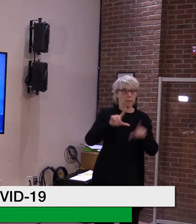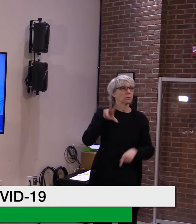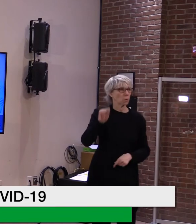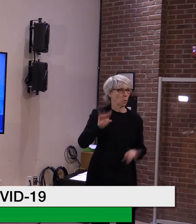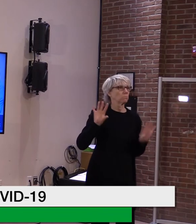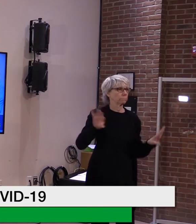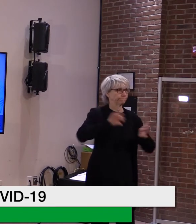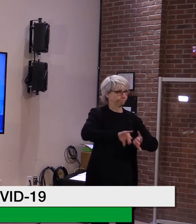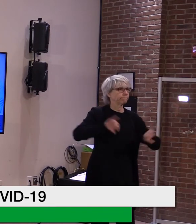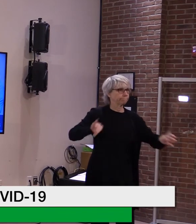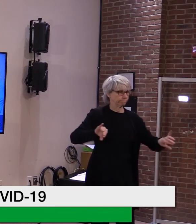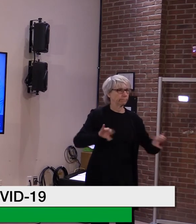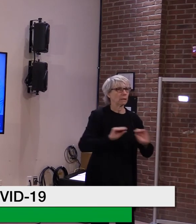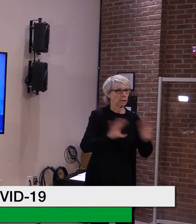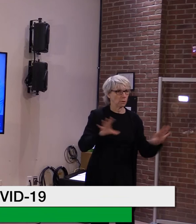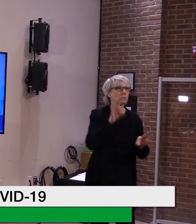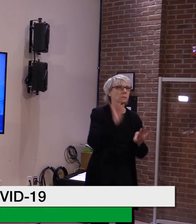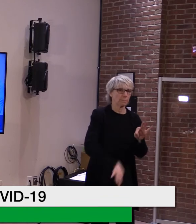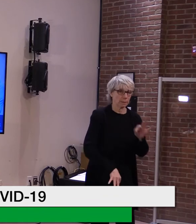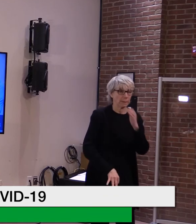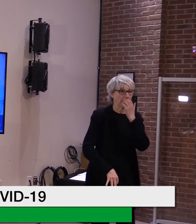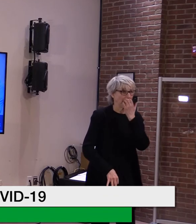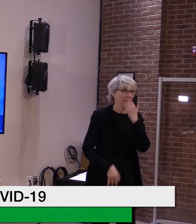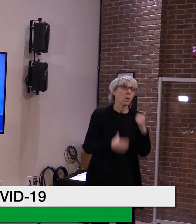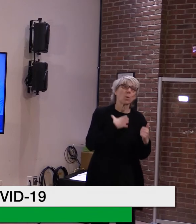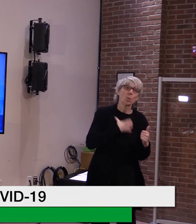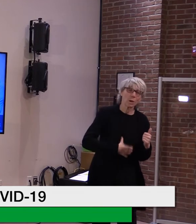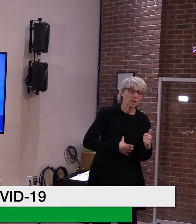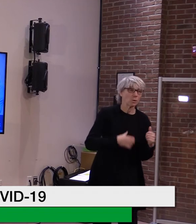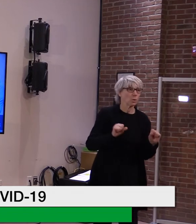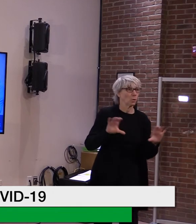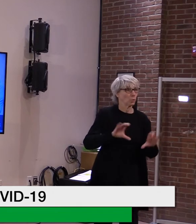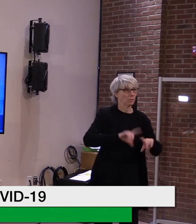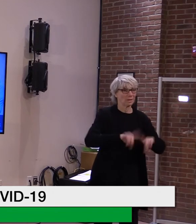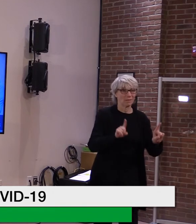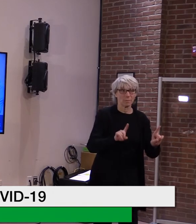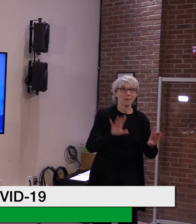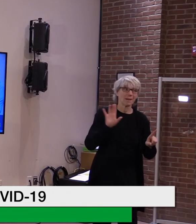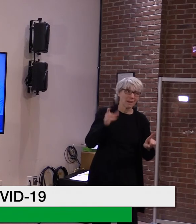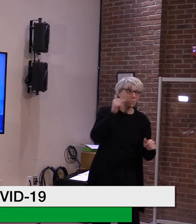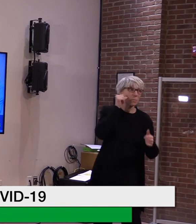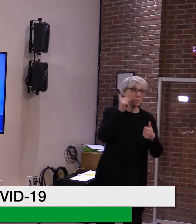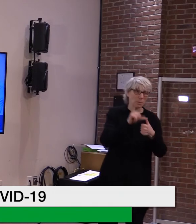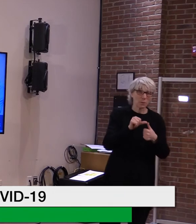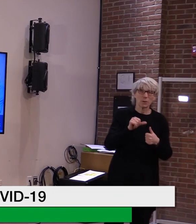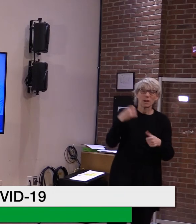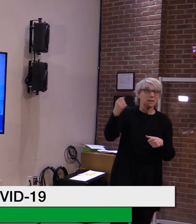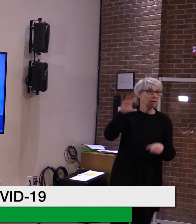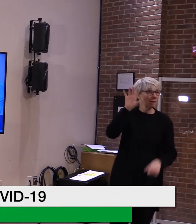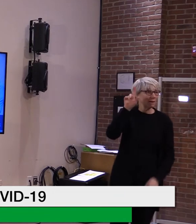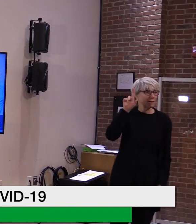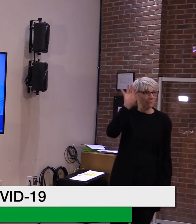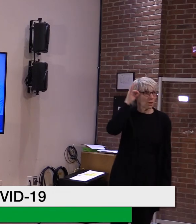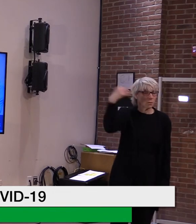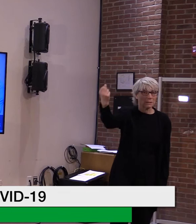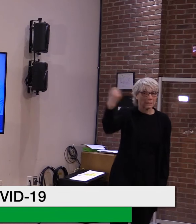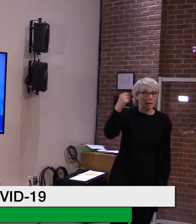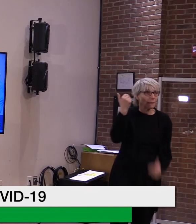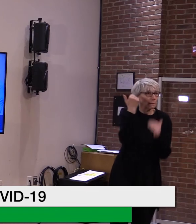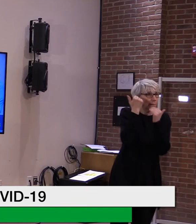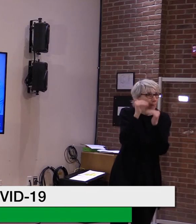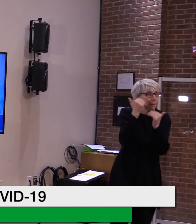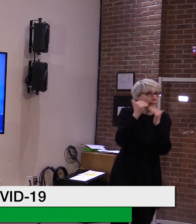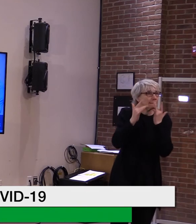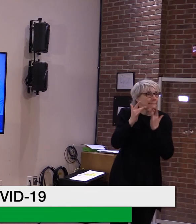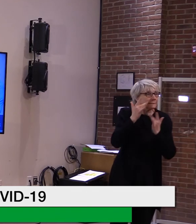I wish it was different, but it isn't different. We have X amount of supply that comes in. We have to figure out the best